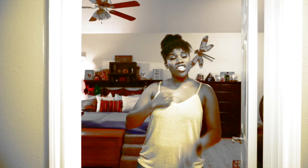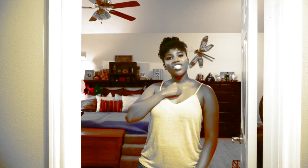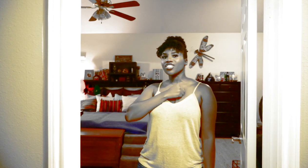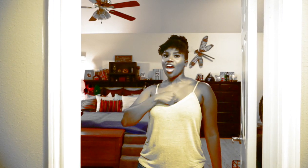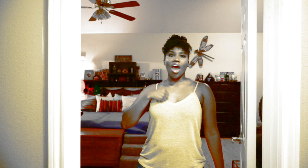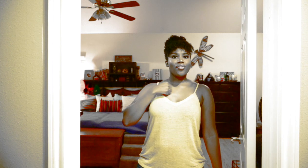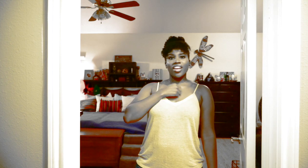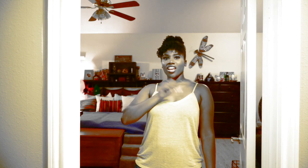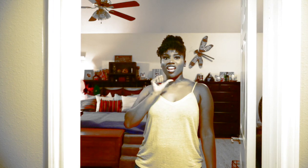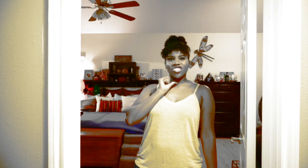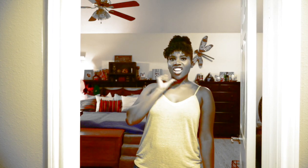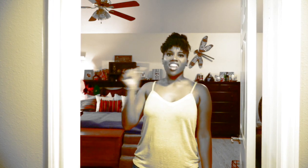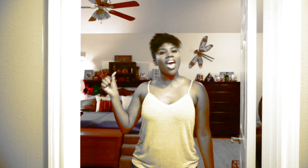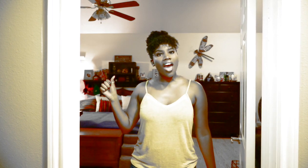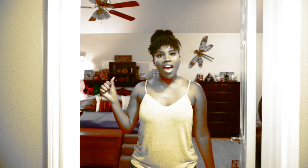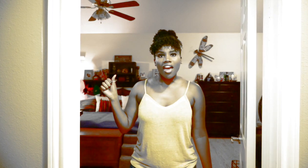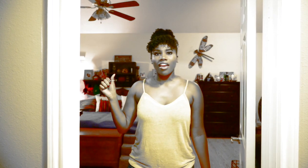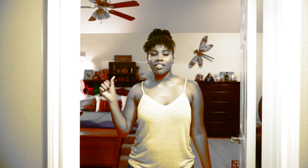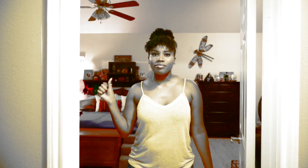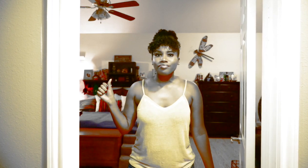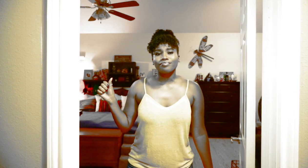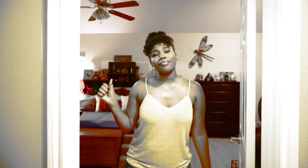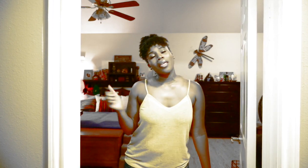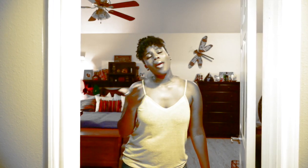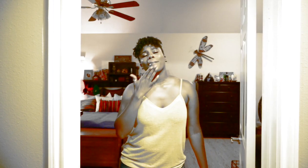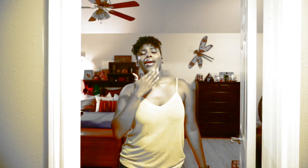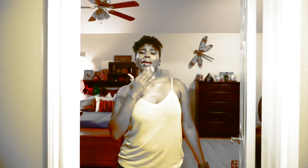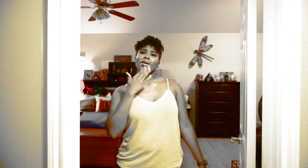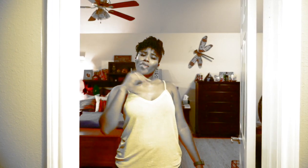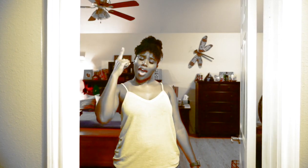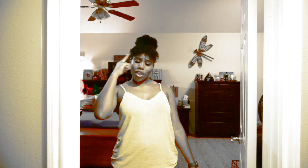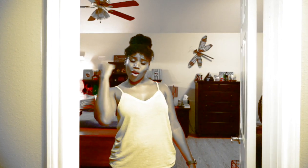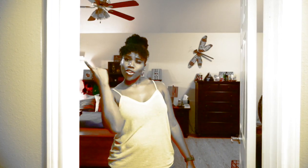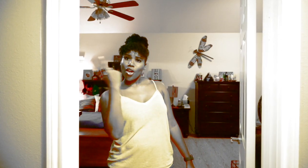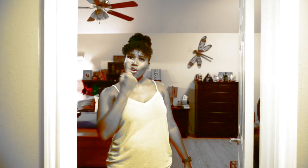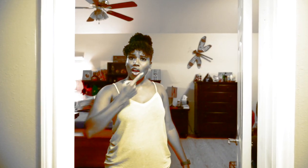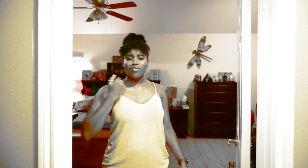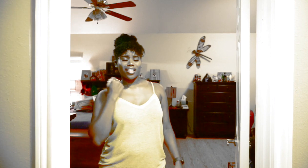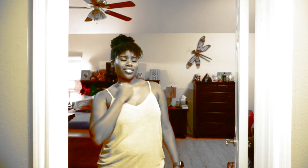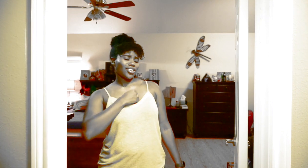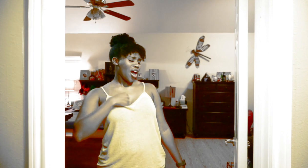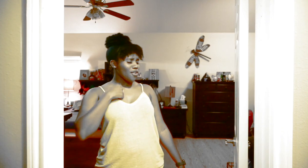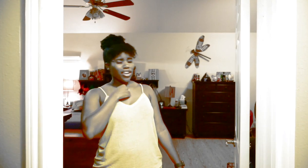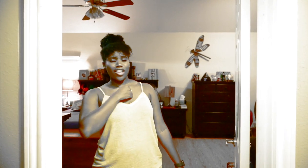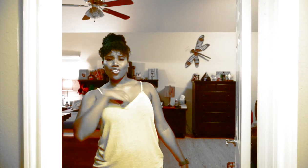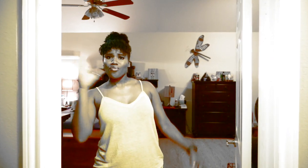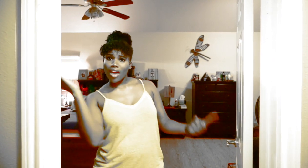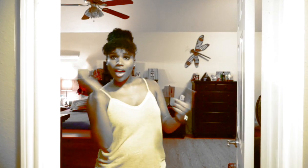me you're sorry cause you're not Baby, when I know you're only sorry you